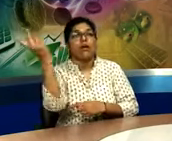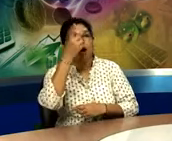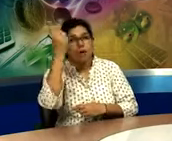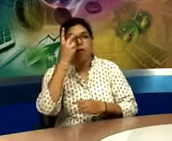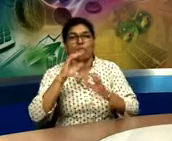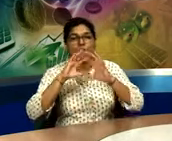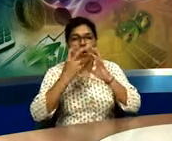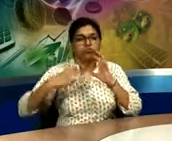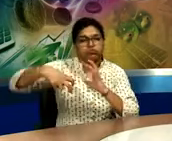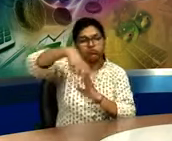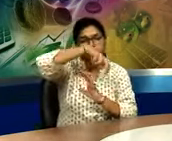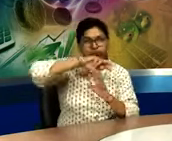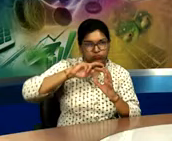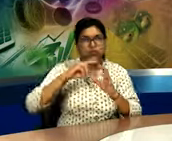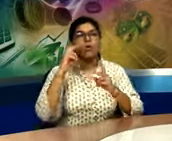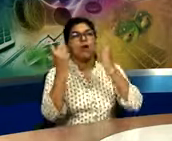Explore. Explore.